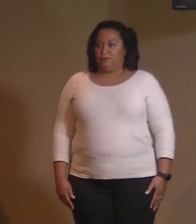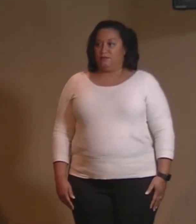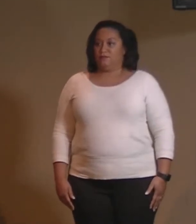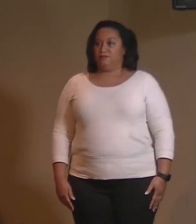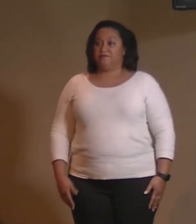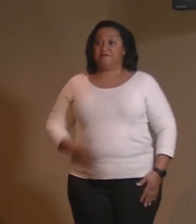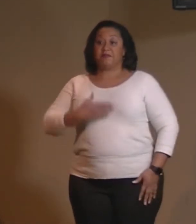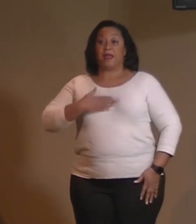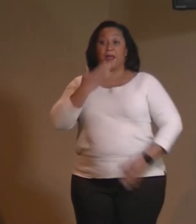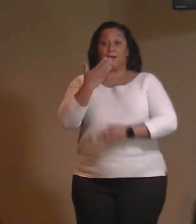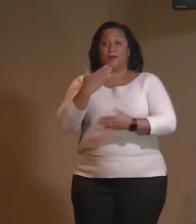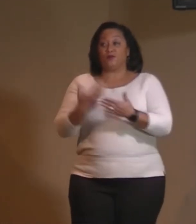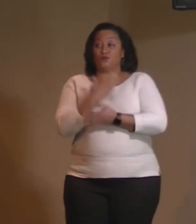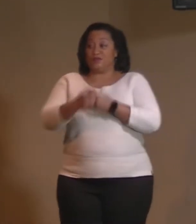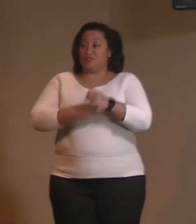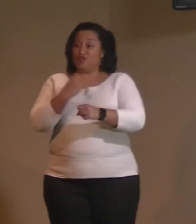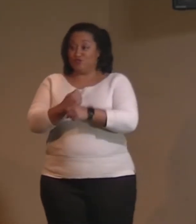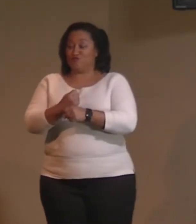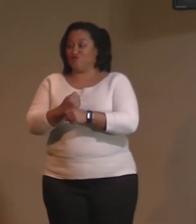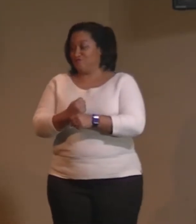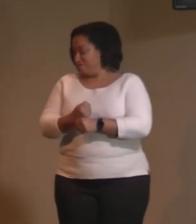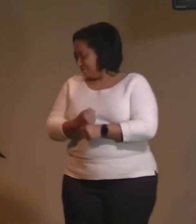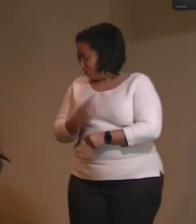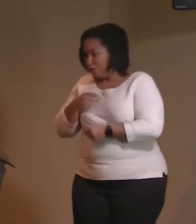Happy New Year. Happy New Year.